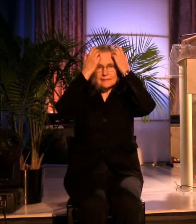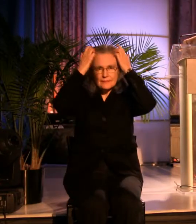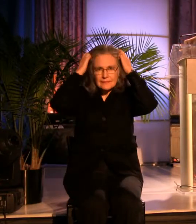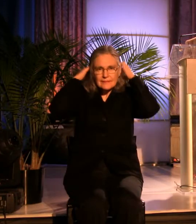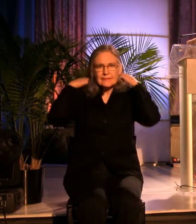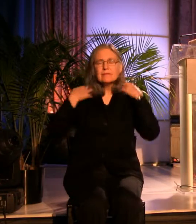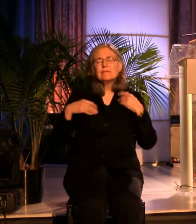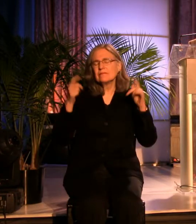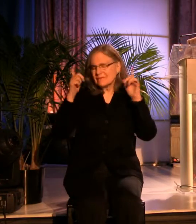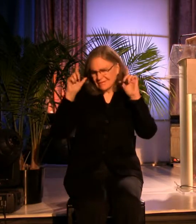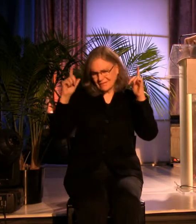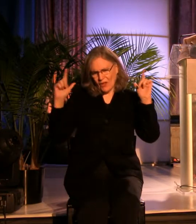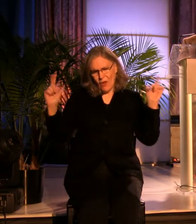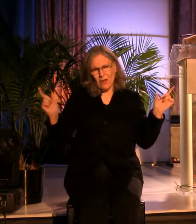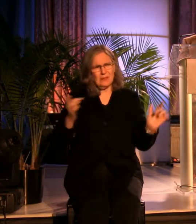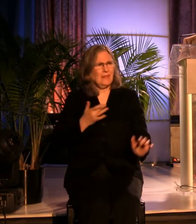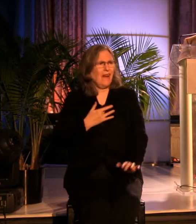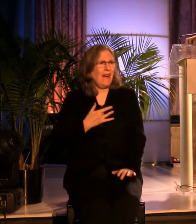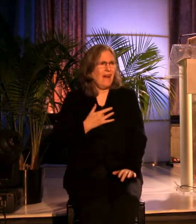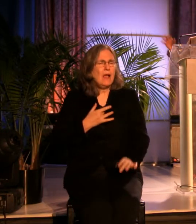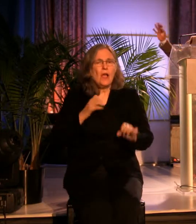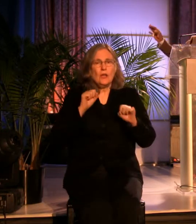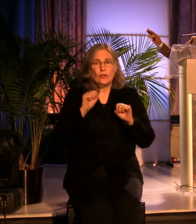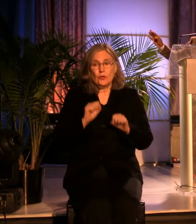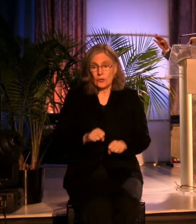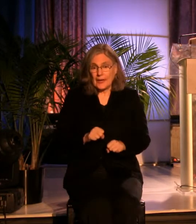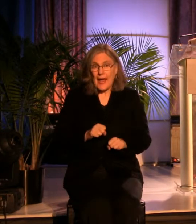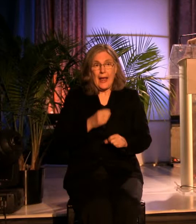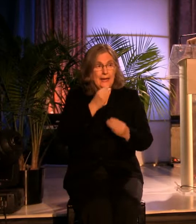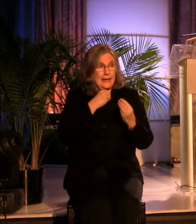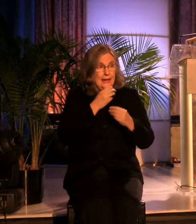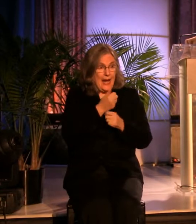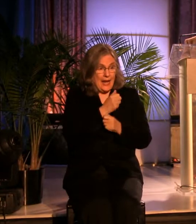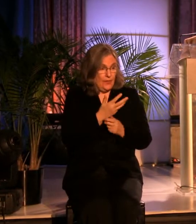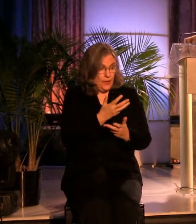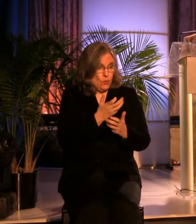Awesome. You can eat anything you want. You can't touch Jerry.